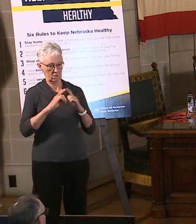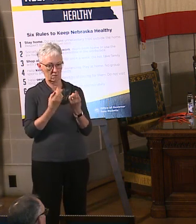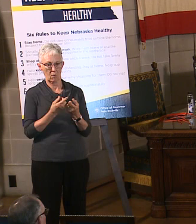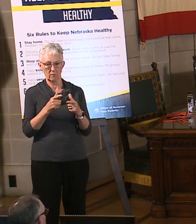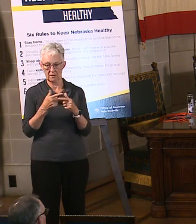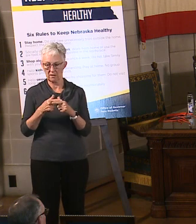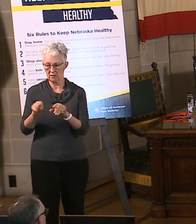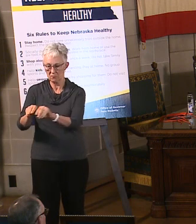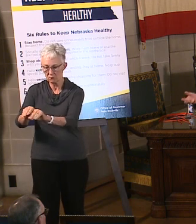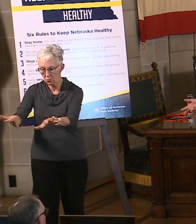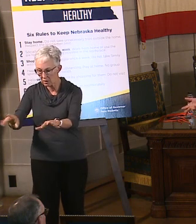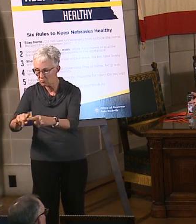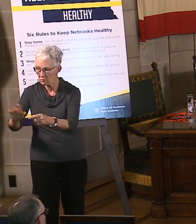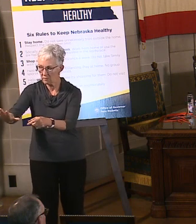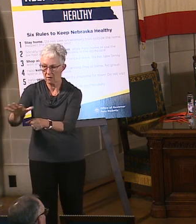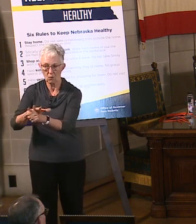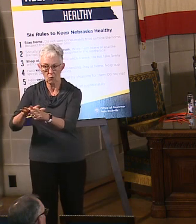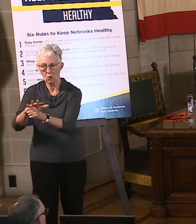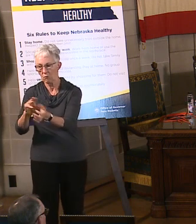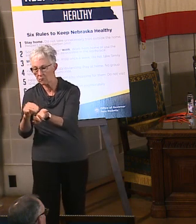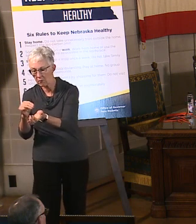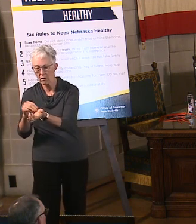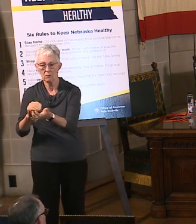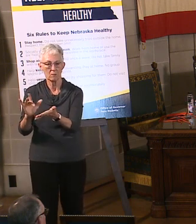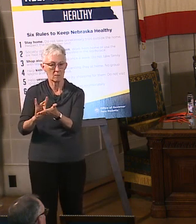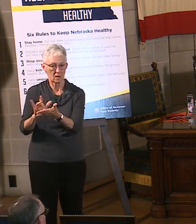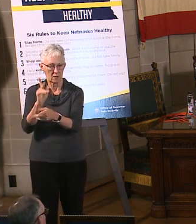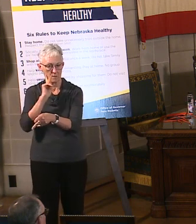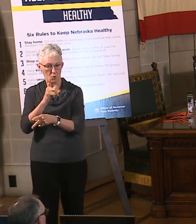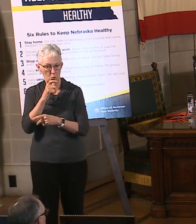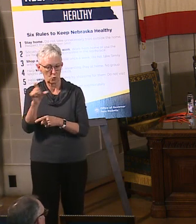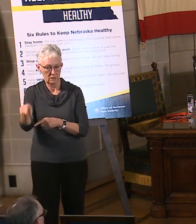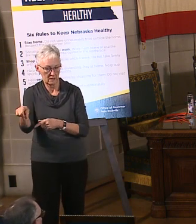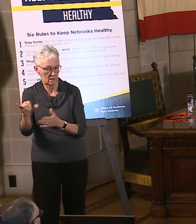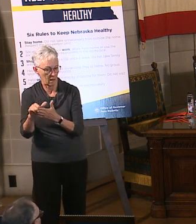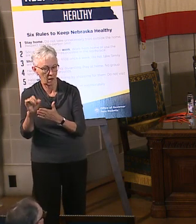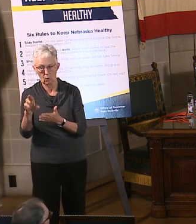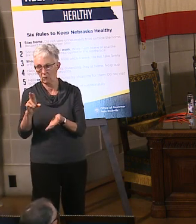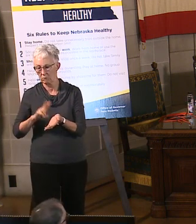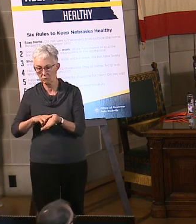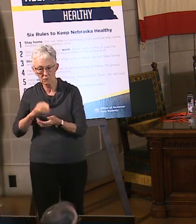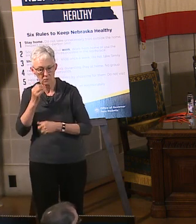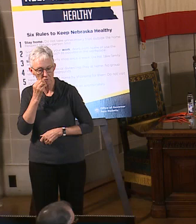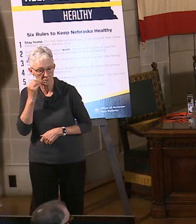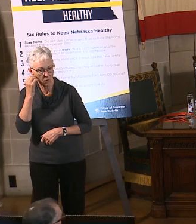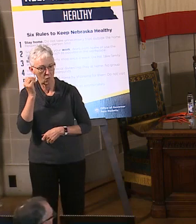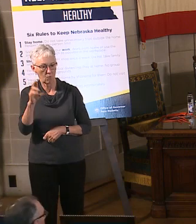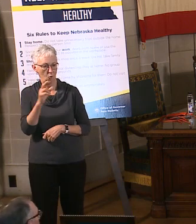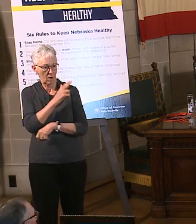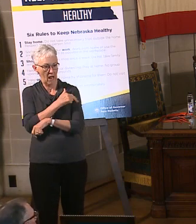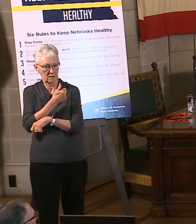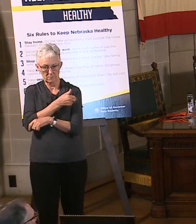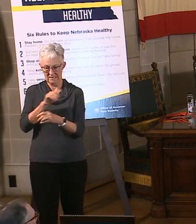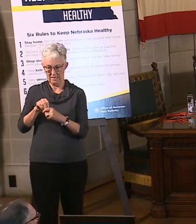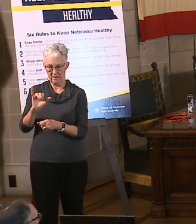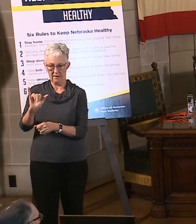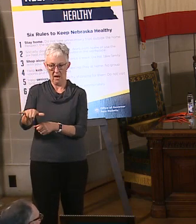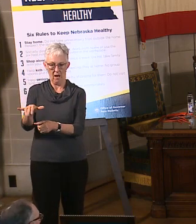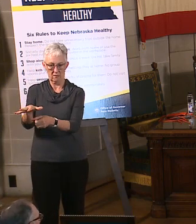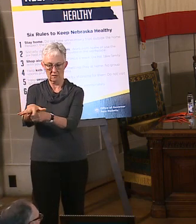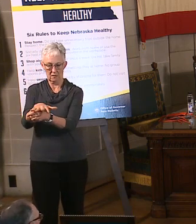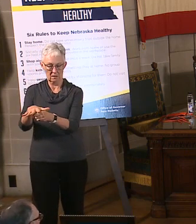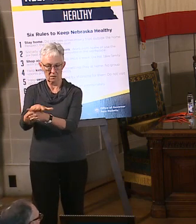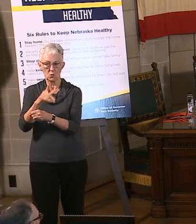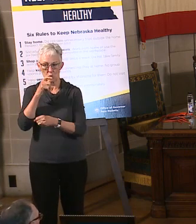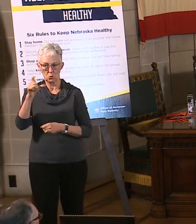PPE to them, they distribute it out to long-term care facilities or doctors or hospitals or whomever, those healthcare first